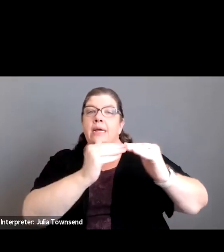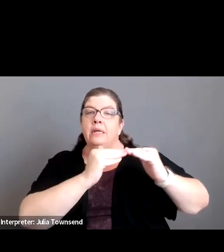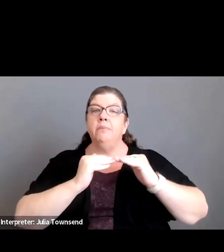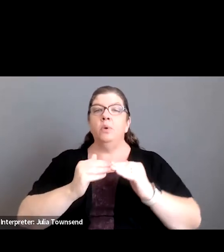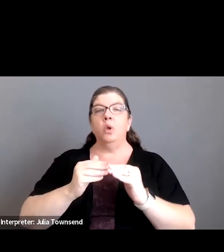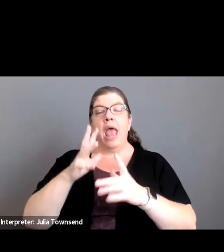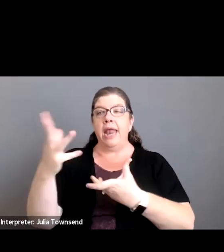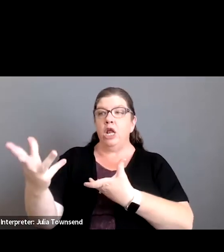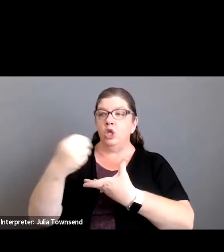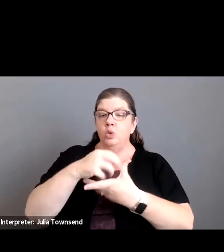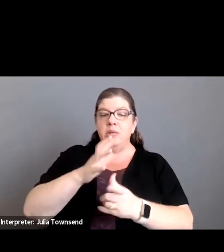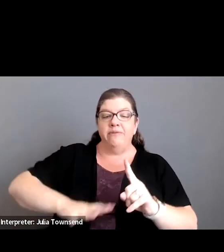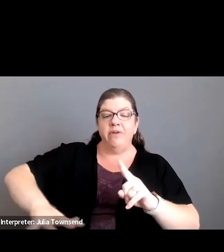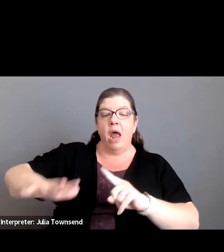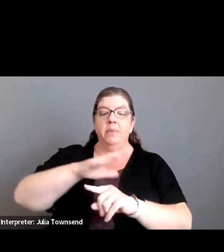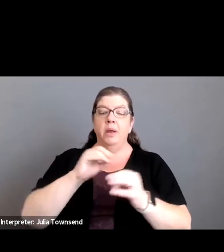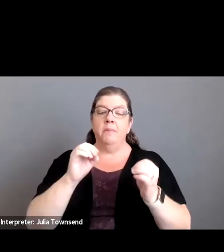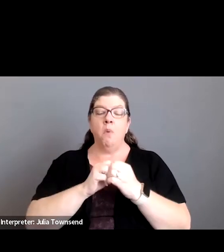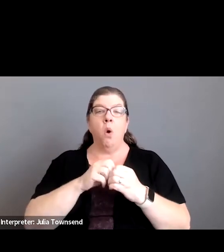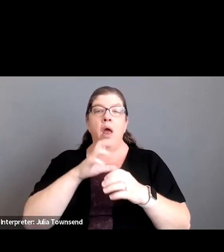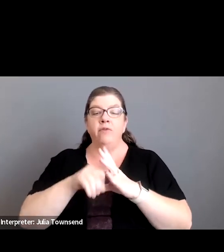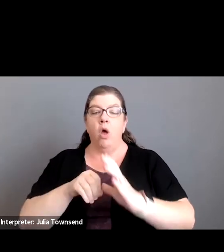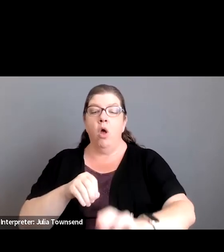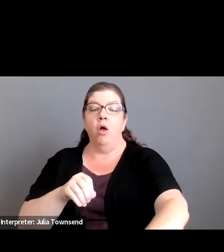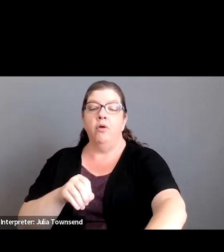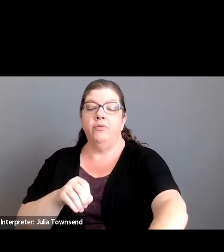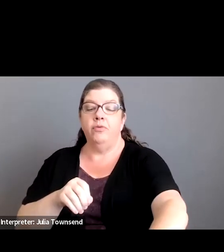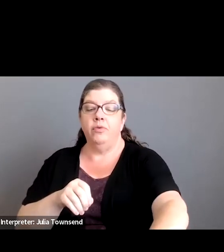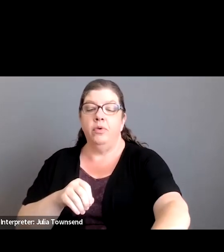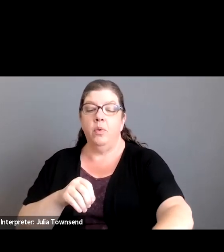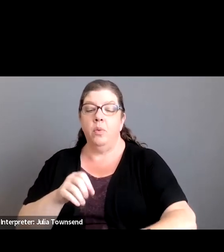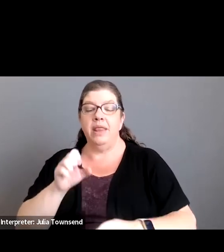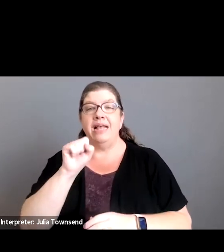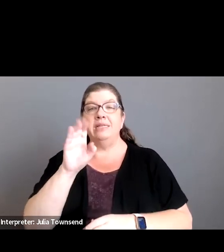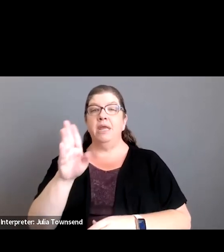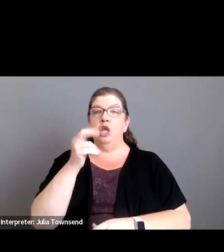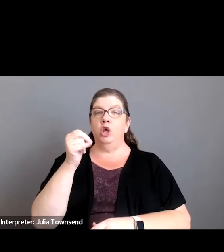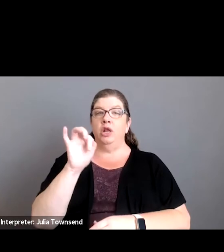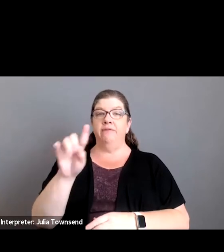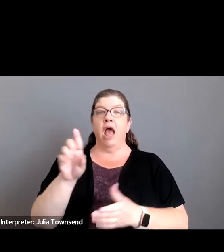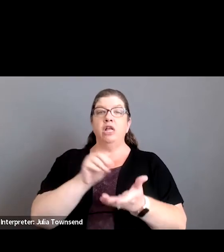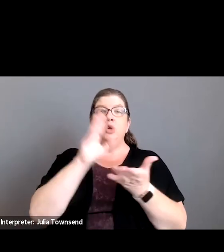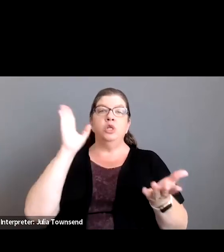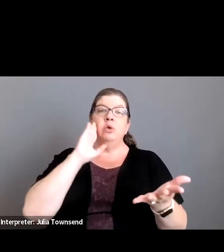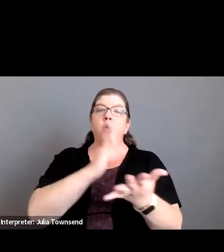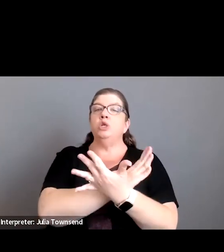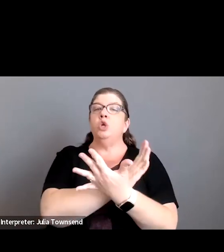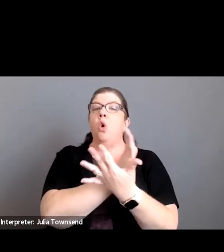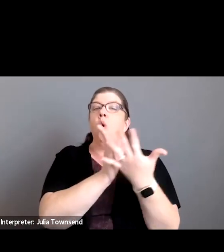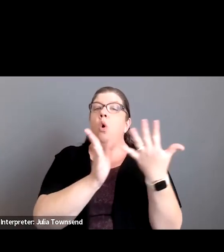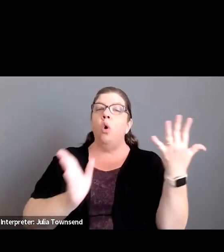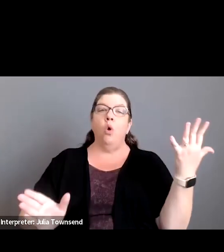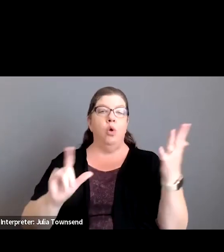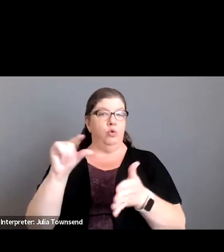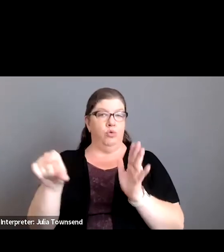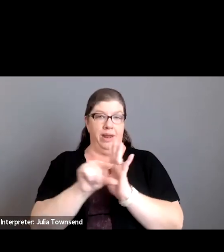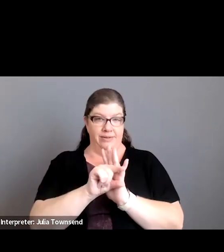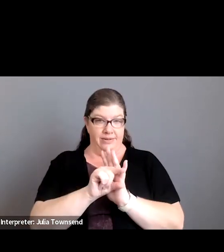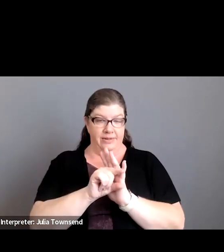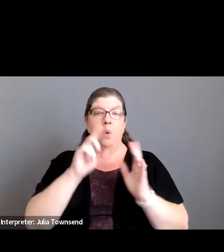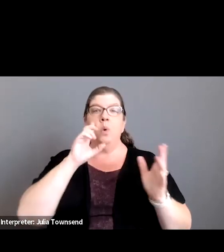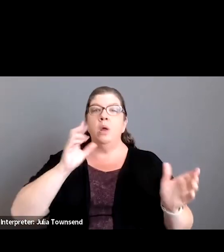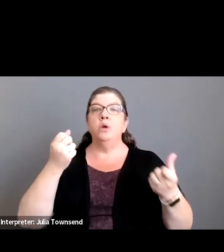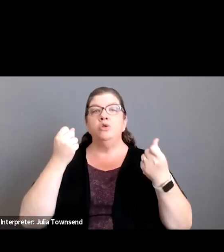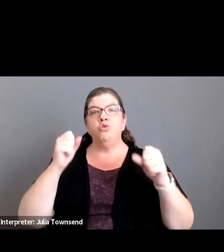inclusive environment through being more involved with sb unified students across all grade levels we will strive to promote